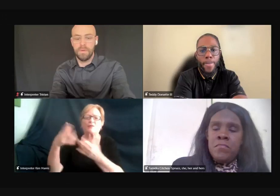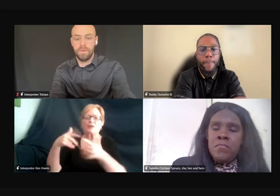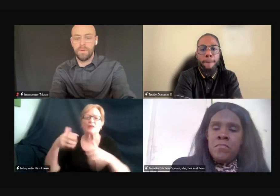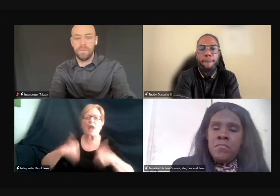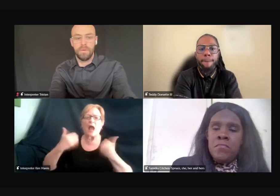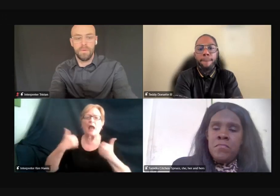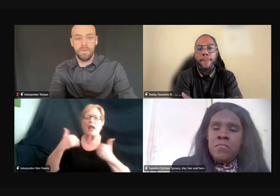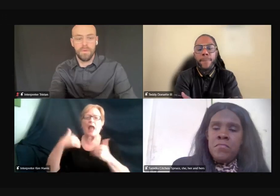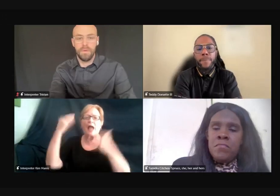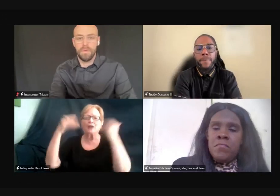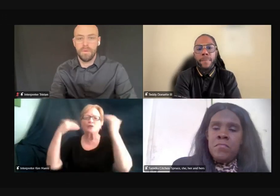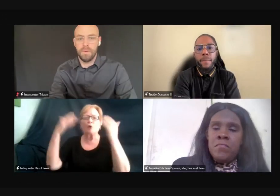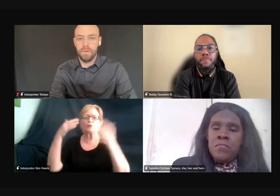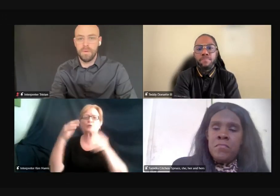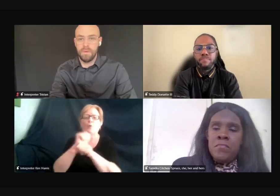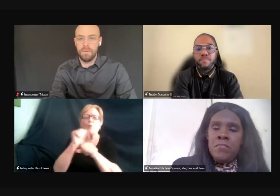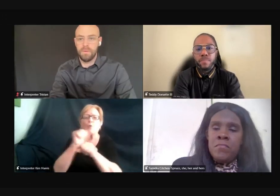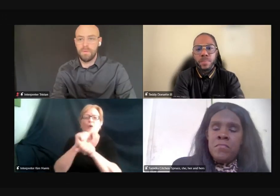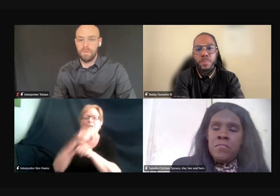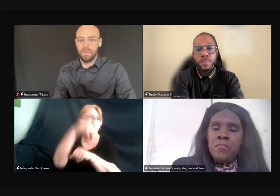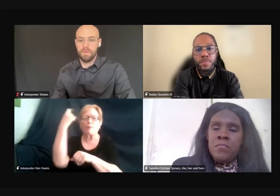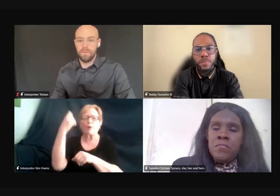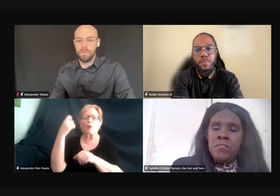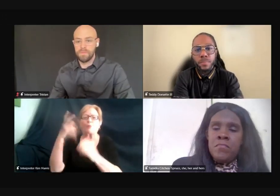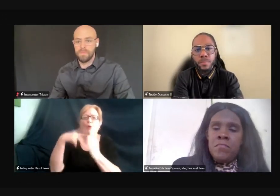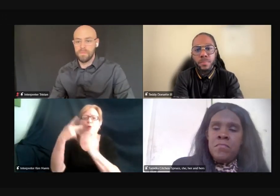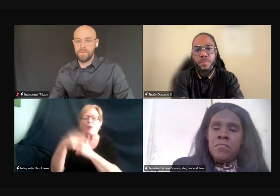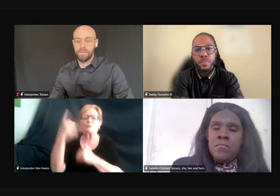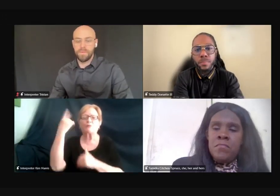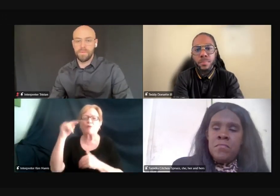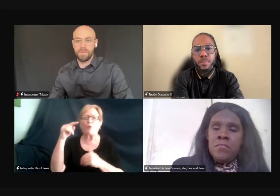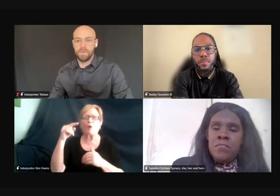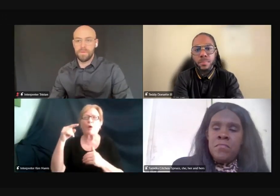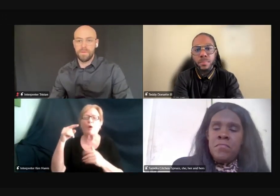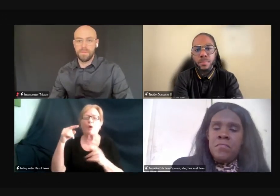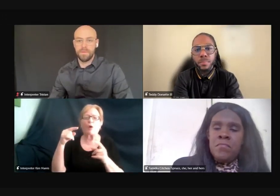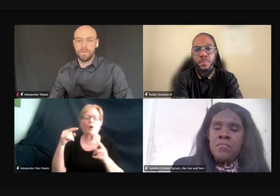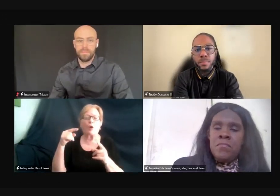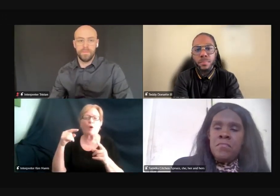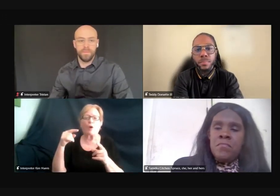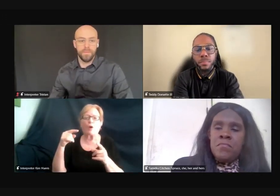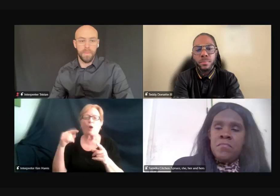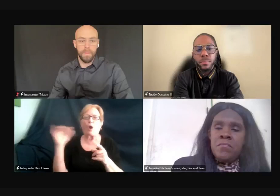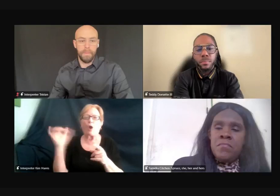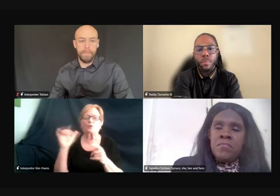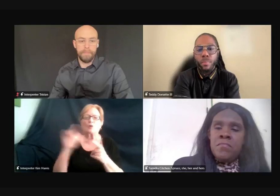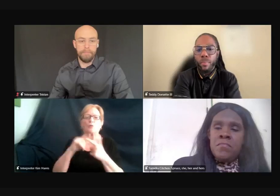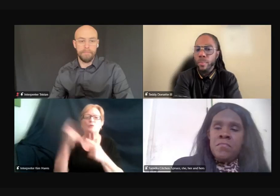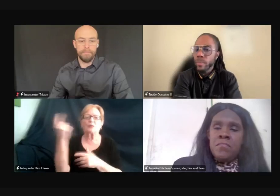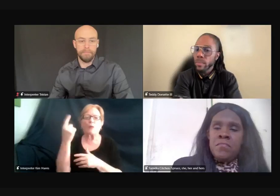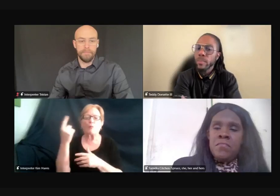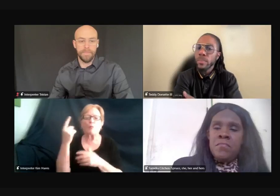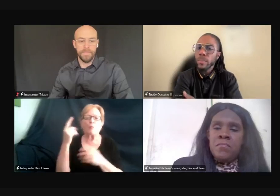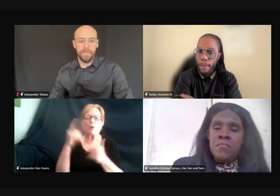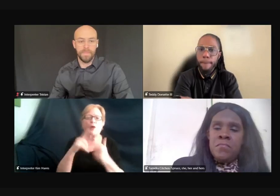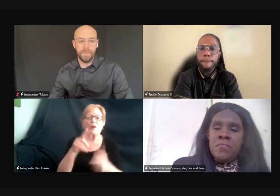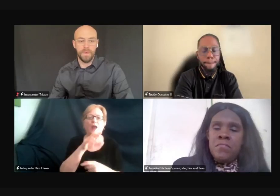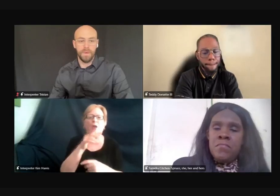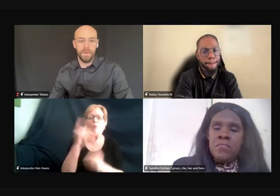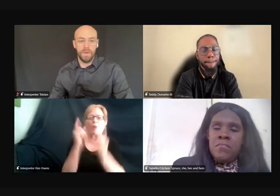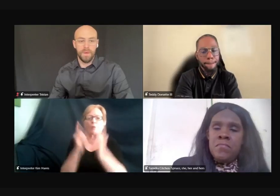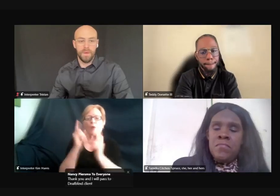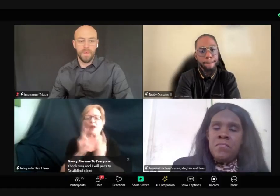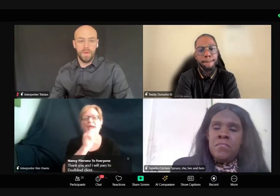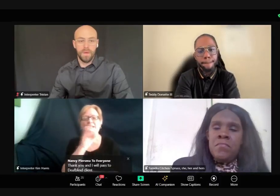uh, work training and summer programs, as well as someone, as some, as well as some one-on-one ASL classes for hearing